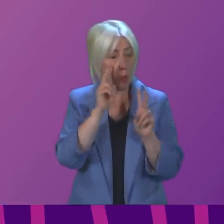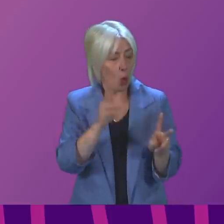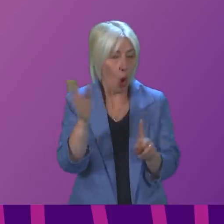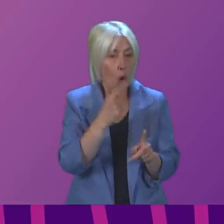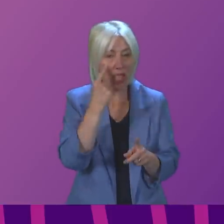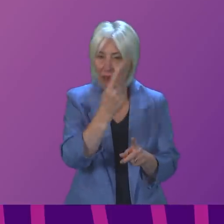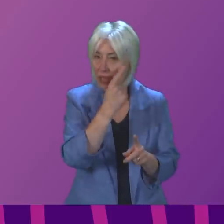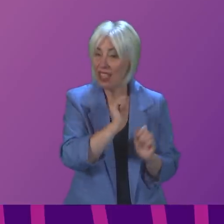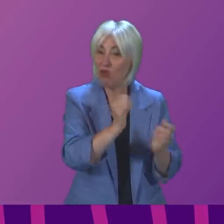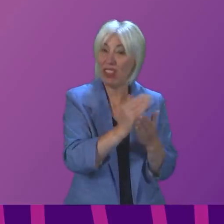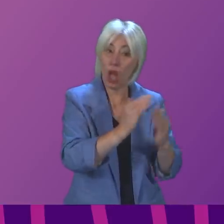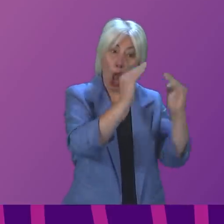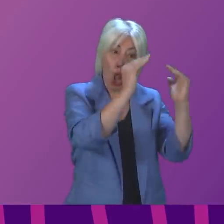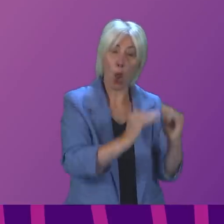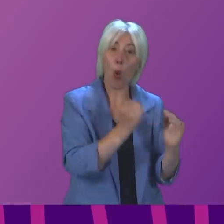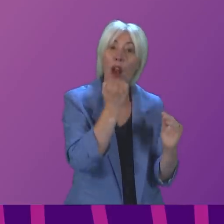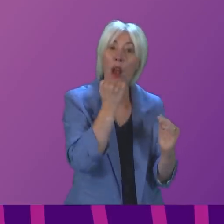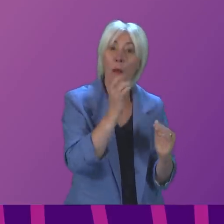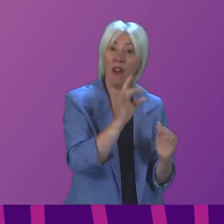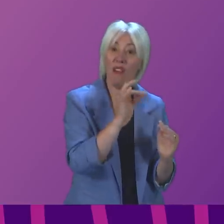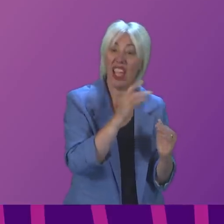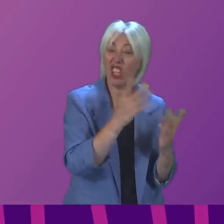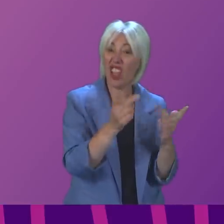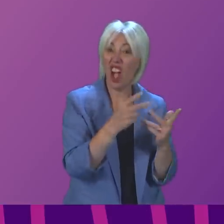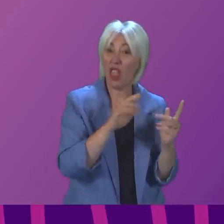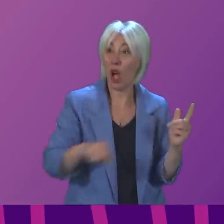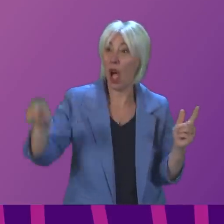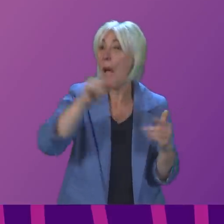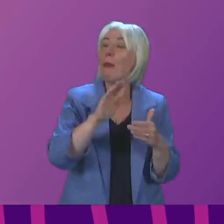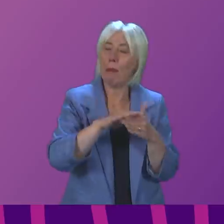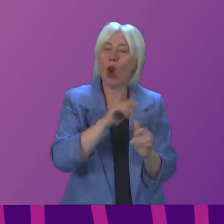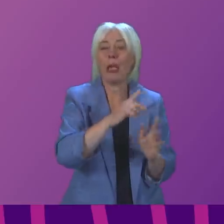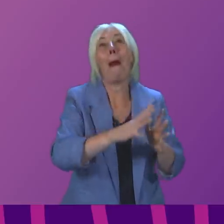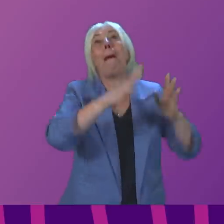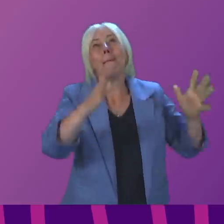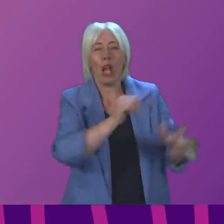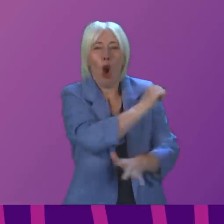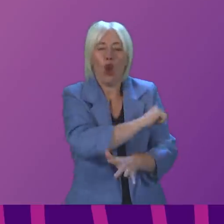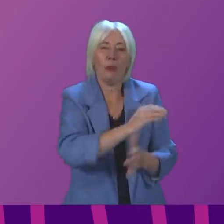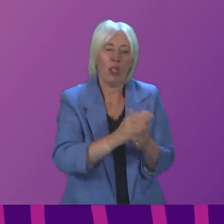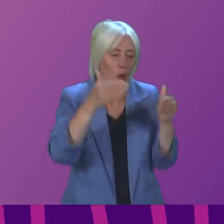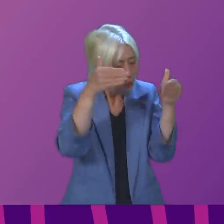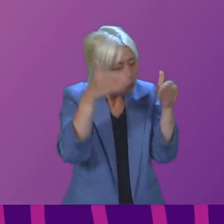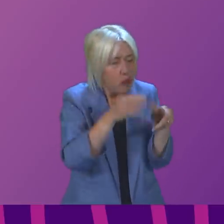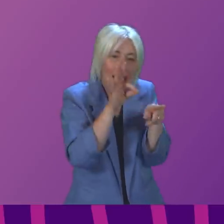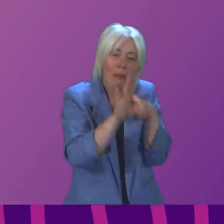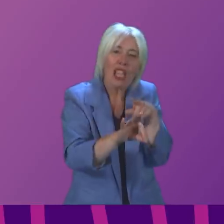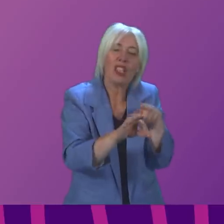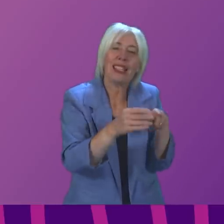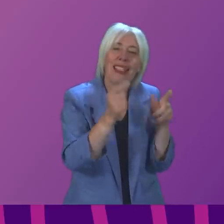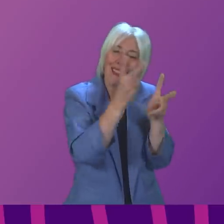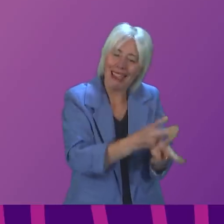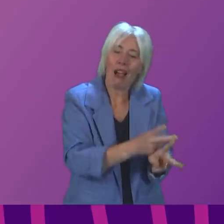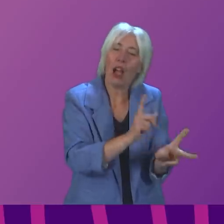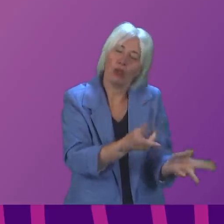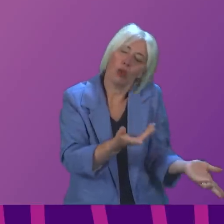has a lower incidence of infection than many other hospitals. And of course, it's a big hospital providing very specialist care. And lastly, Presiding Officer, I